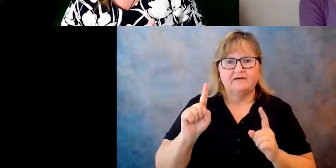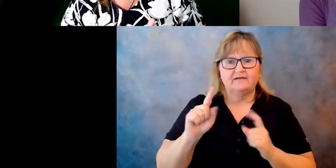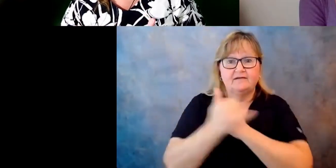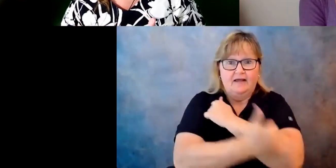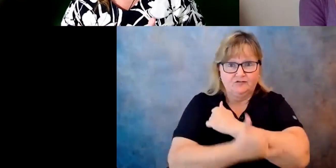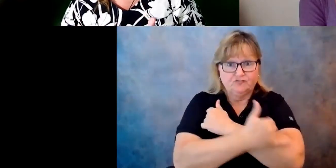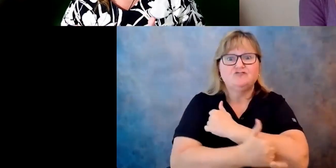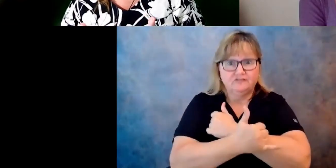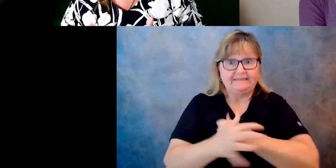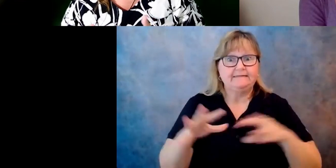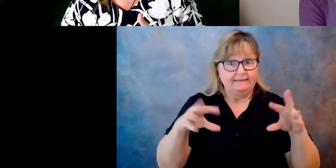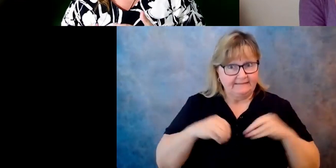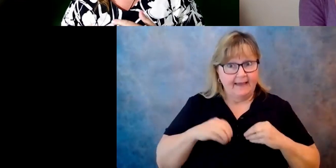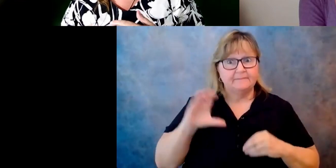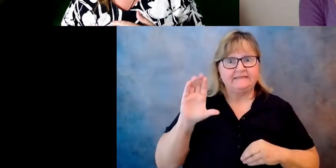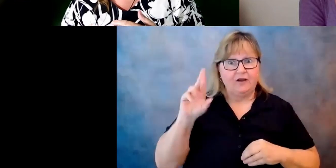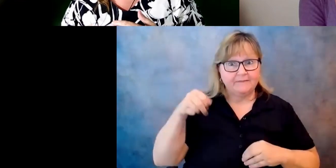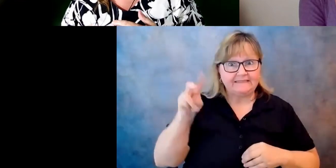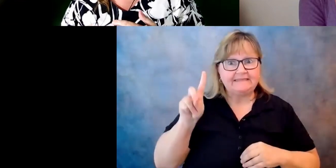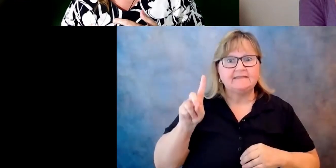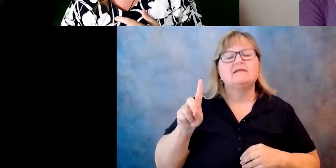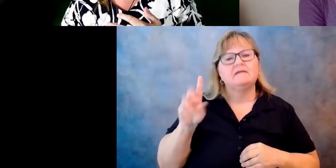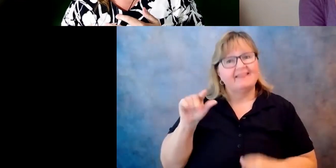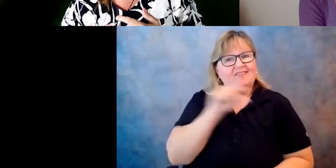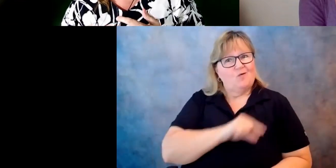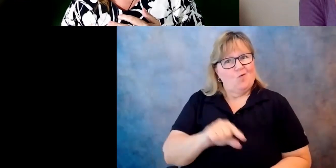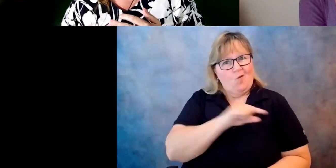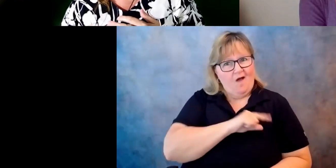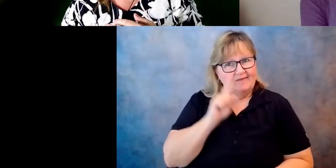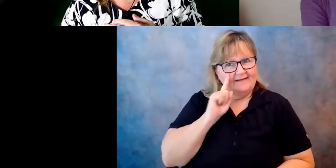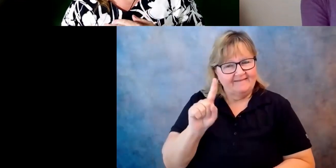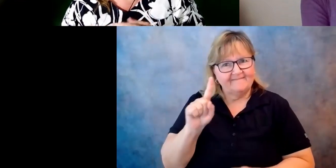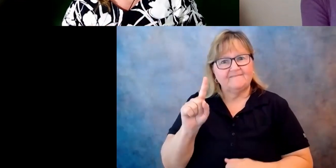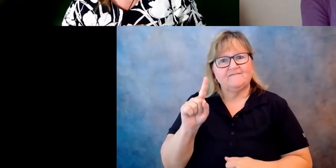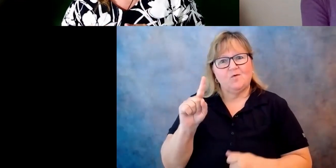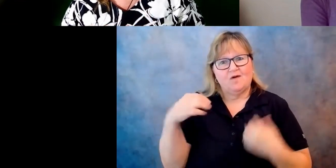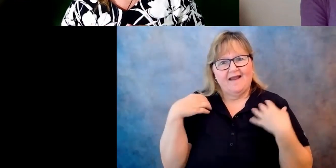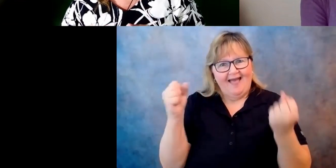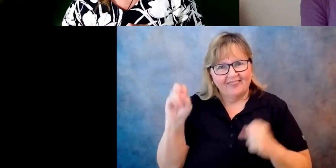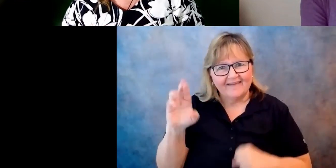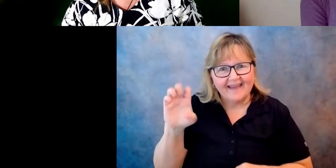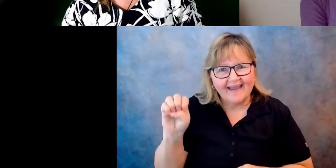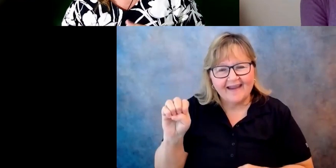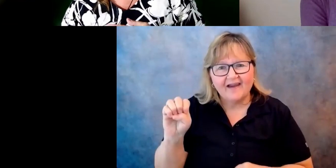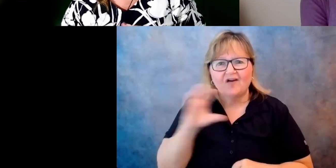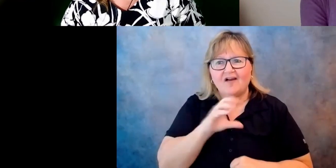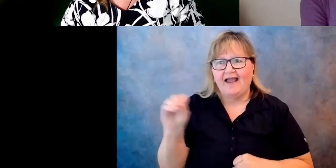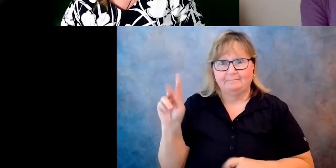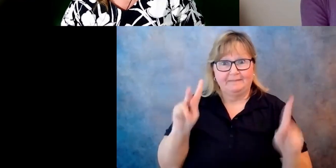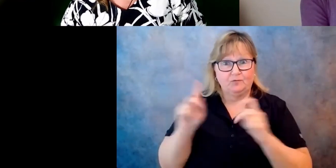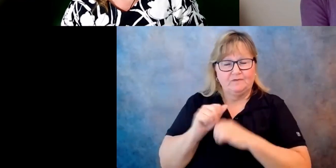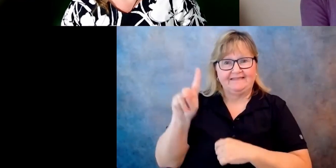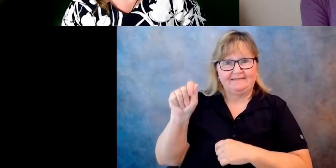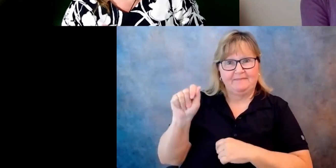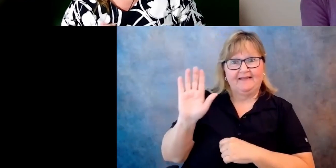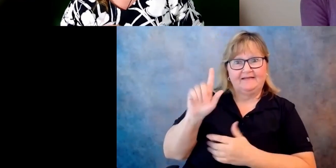are going to get better. Like the quality of the healthcare providers and how they include people with disabilities, um,